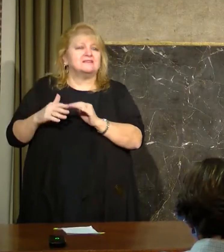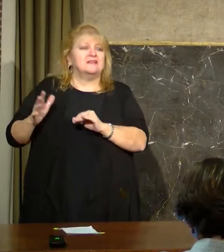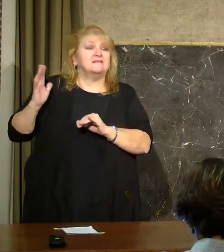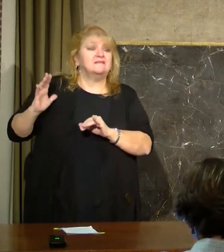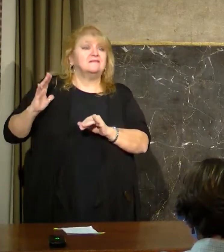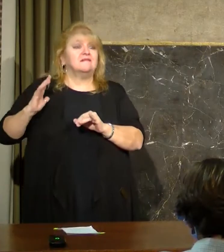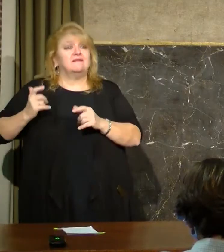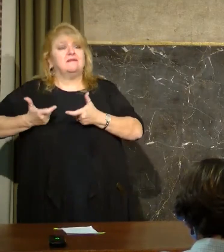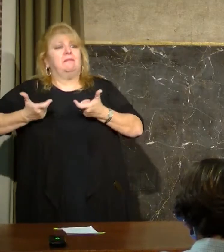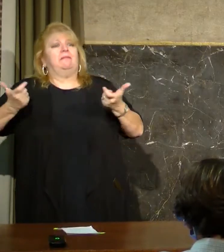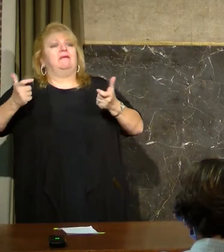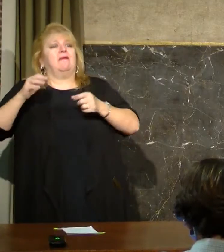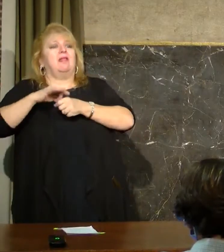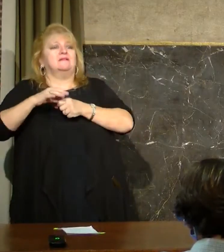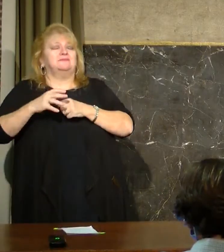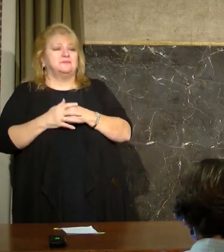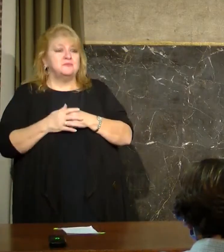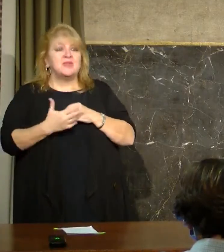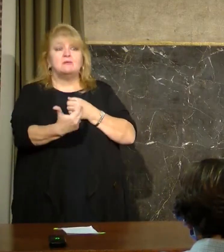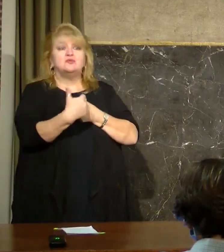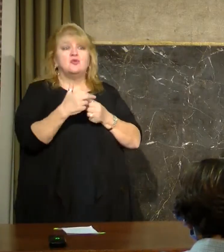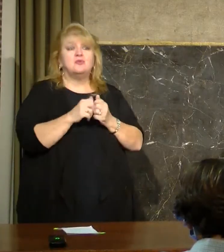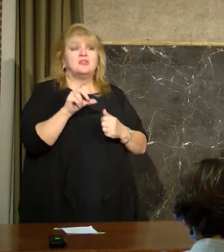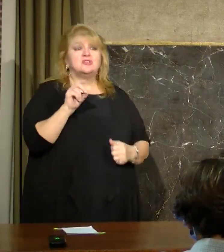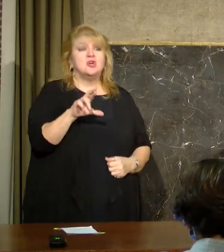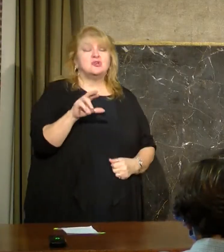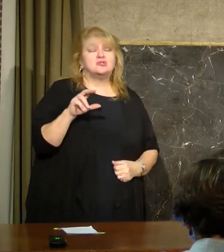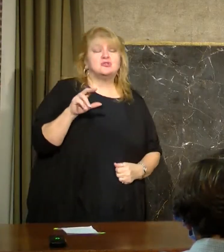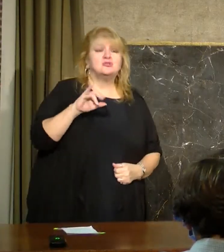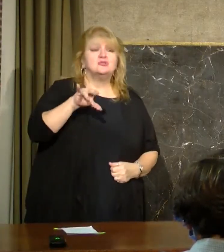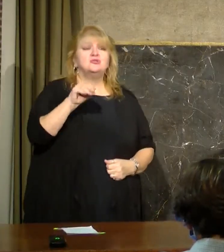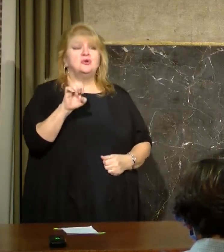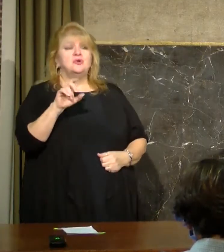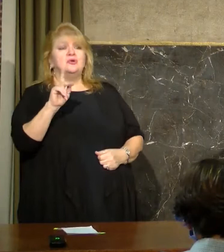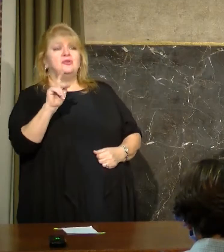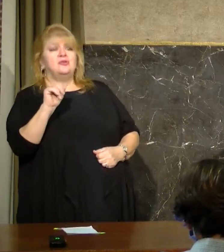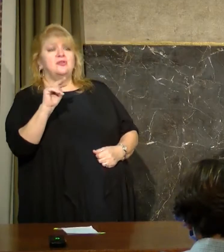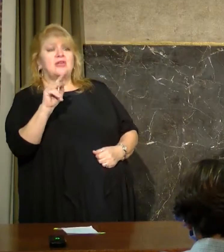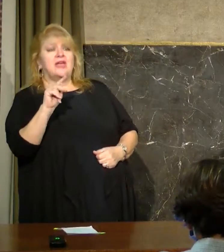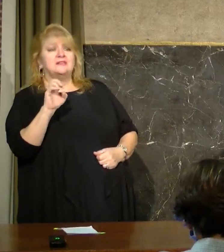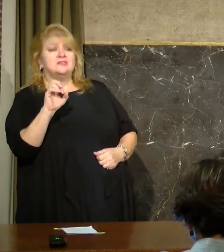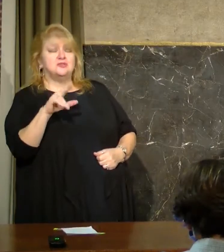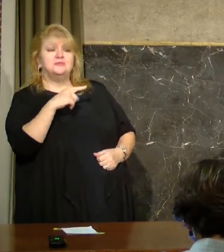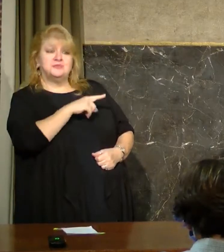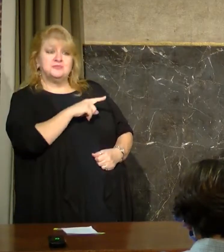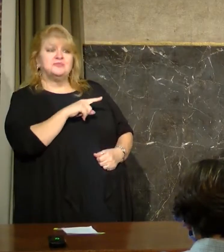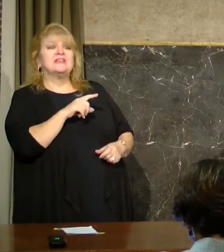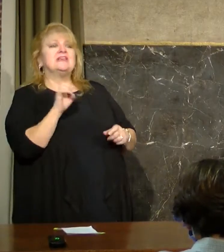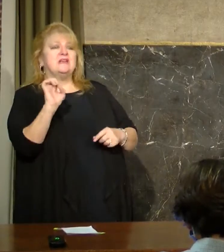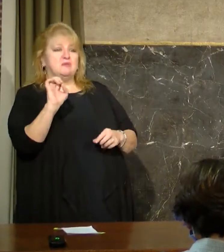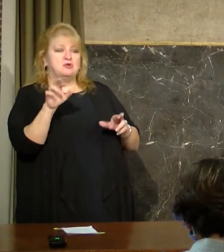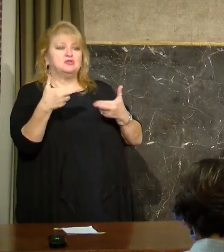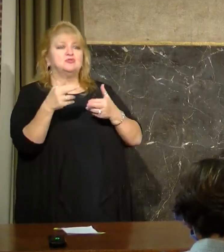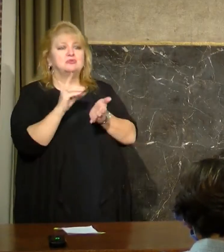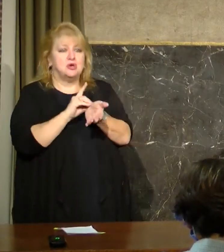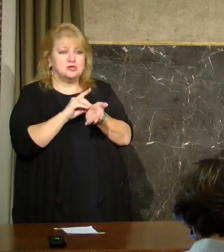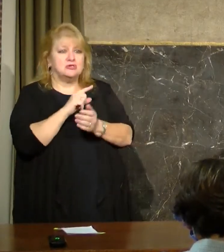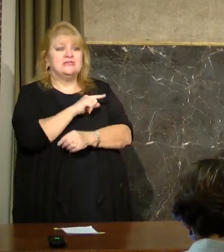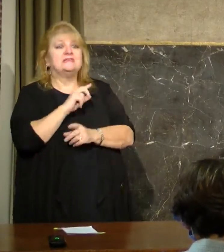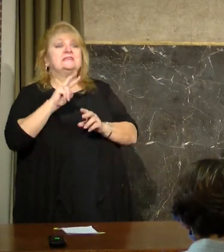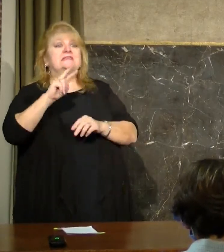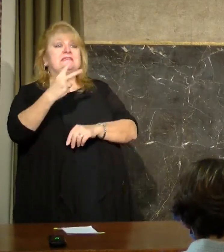today as usual by Dr Joe Canter, who as an emergency room physician did receive his second dose of the Pfizer vaccine